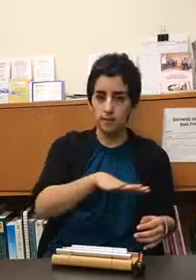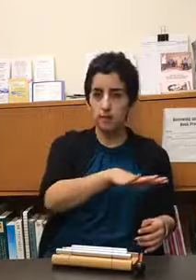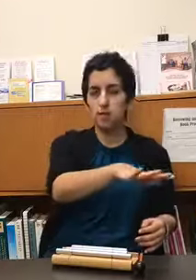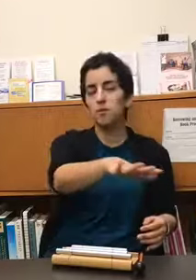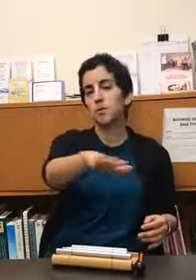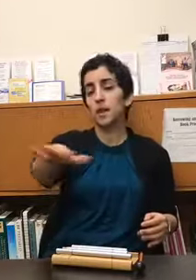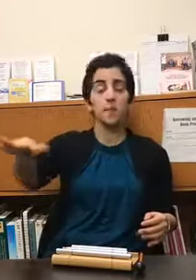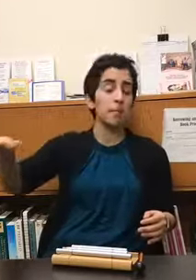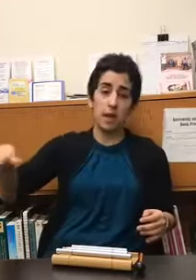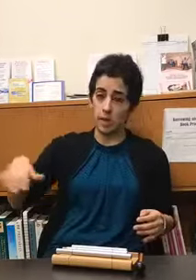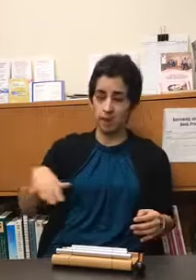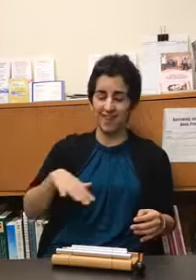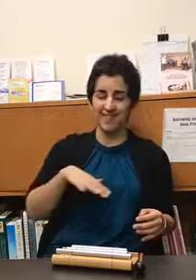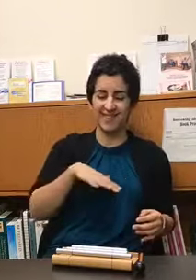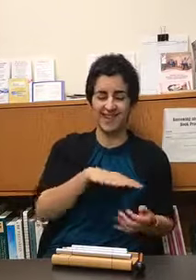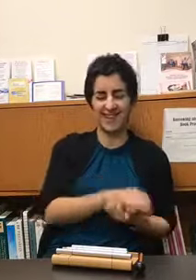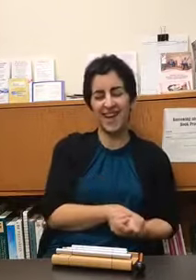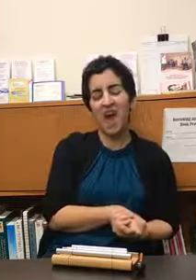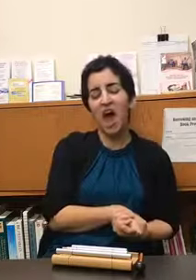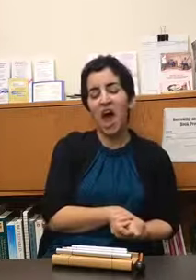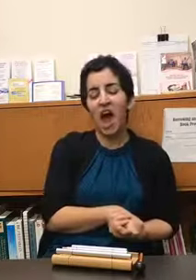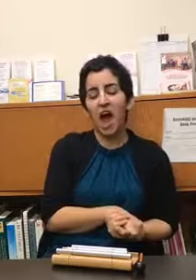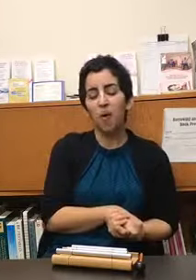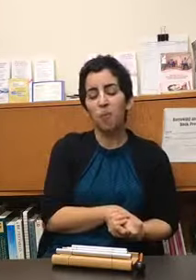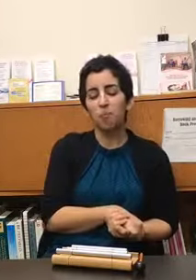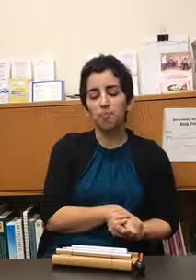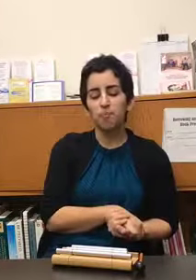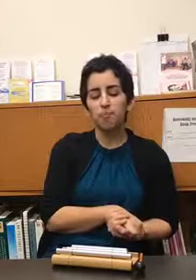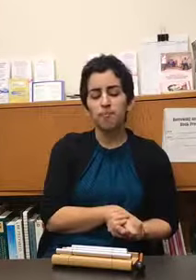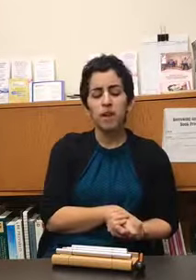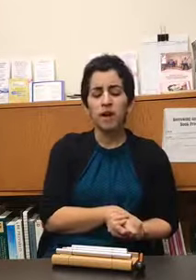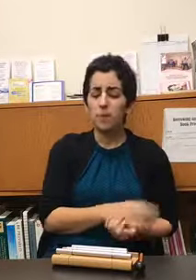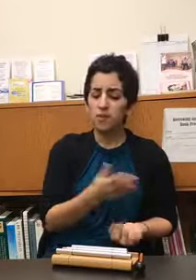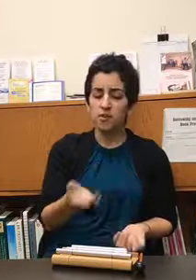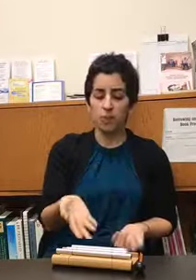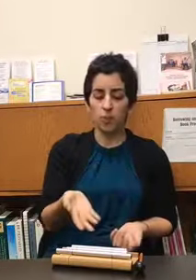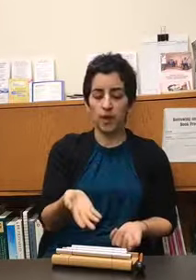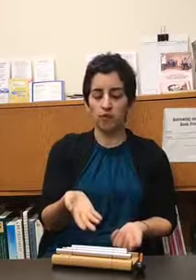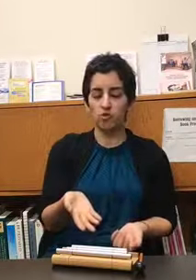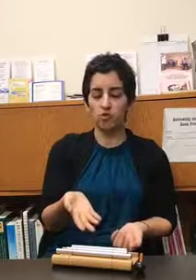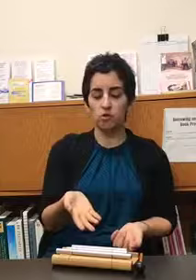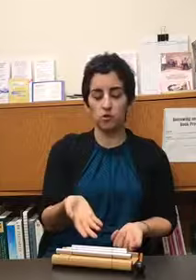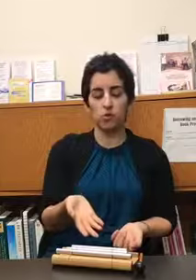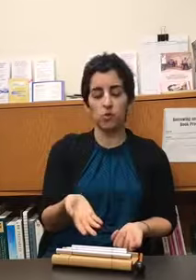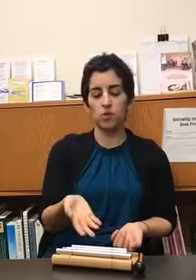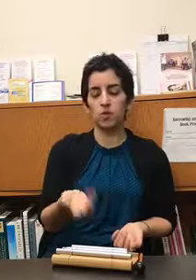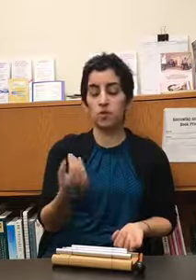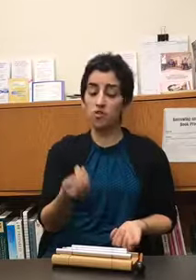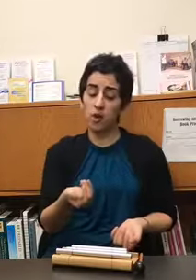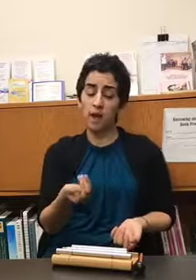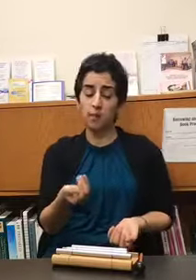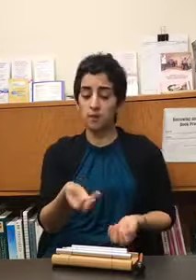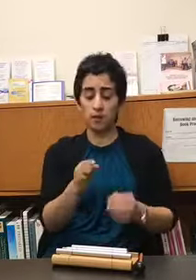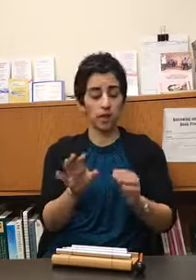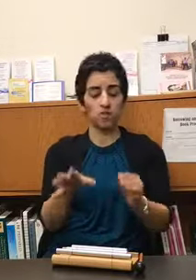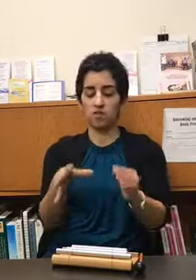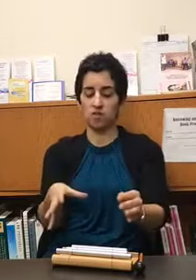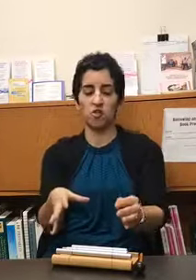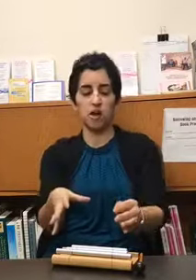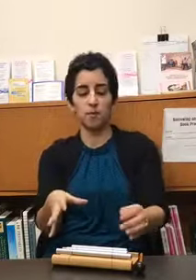but that could be many things um a couple of different ways to use the chimes even just the chimes